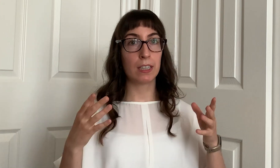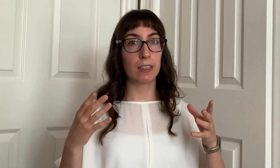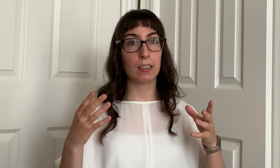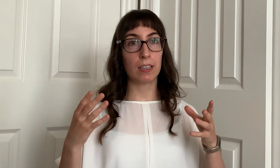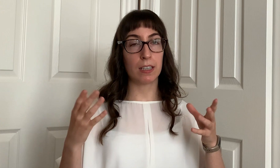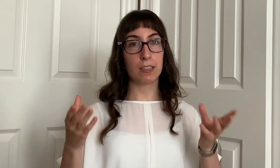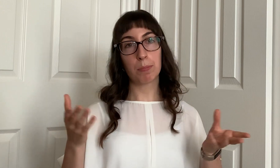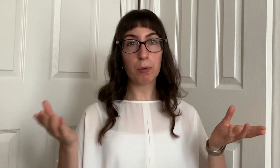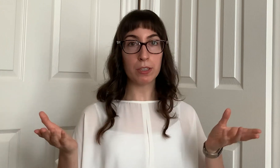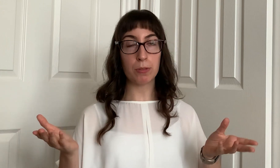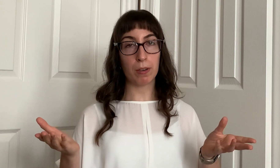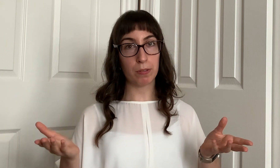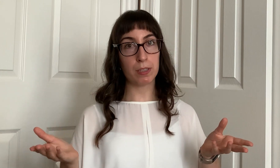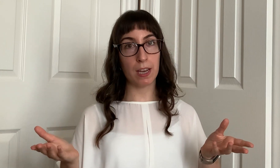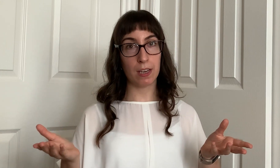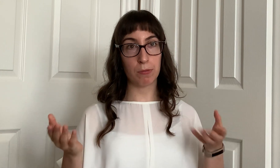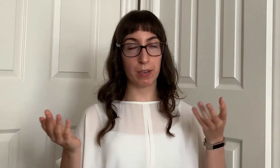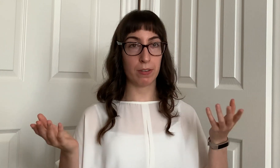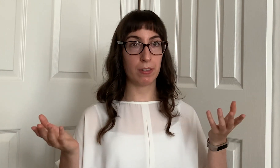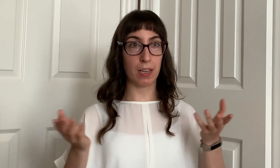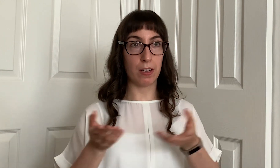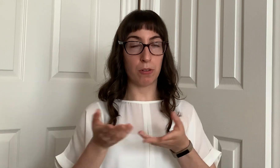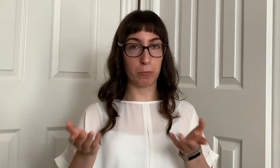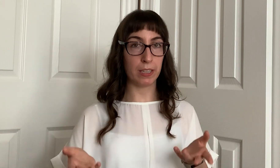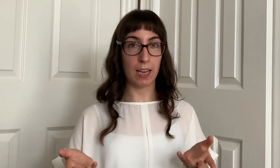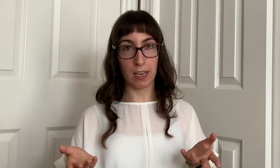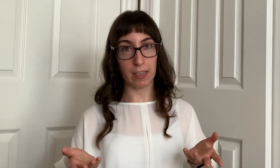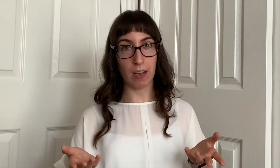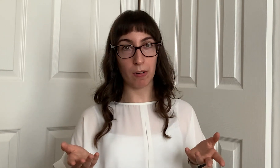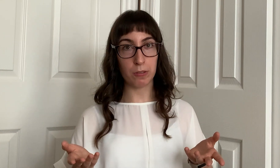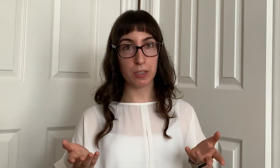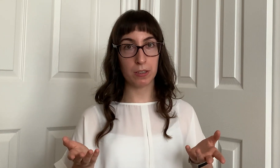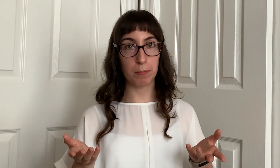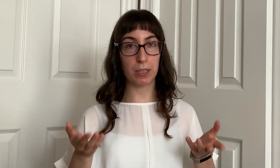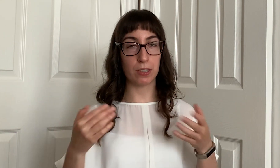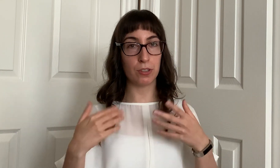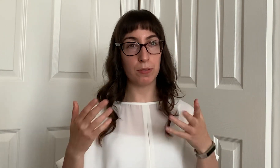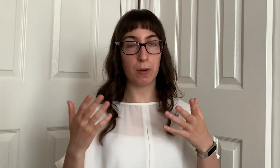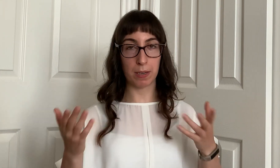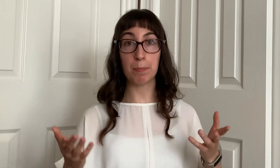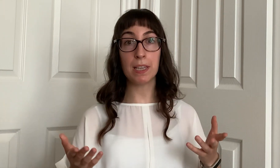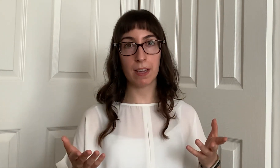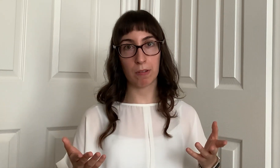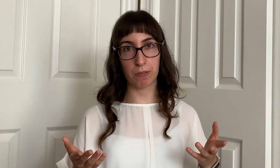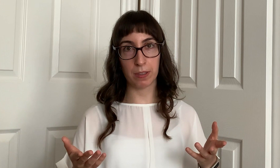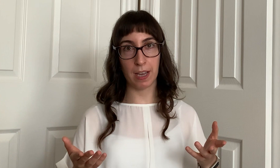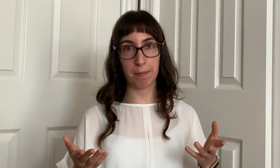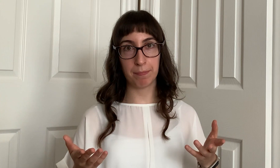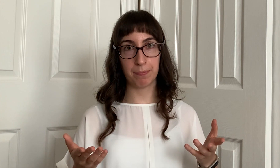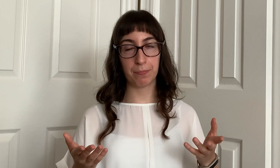it's important to understand where they normally hang out because you want to be there for them